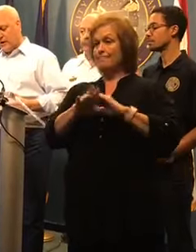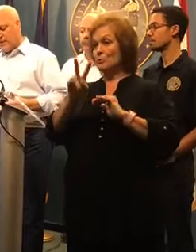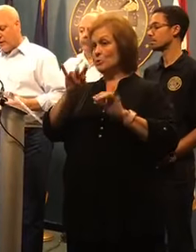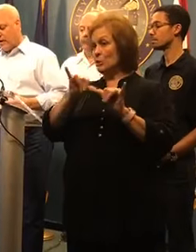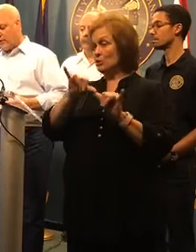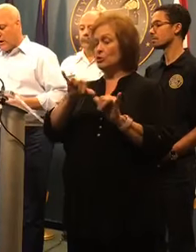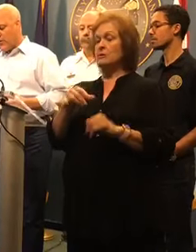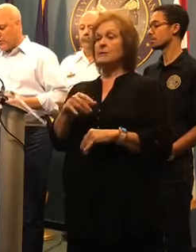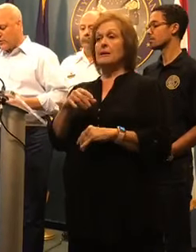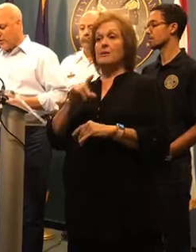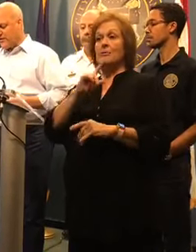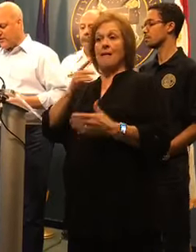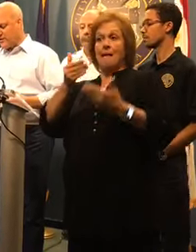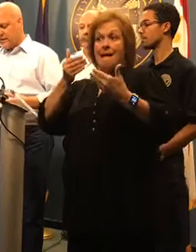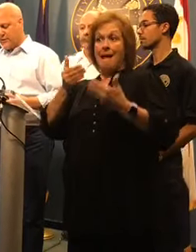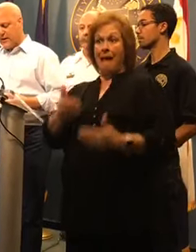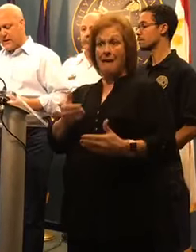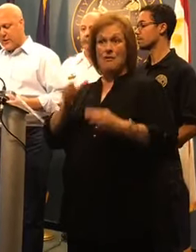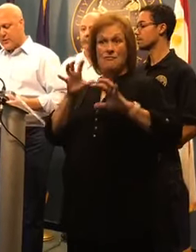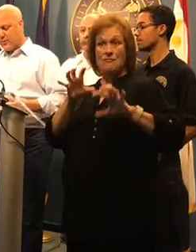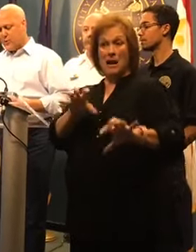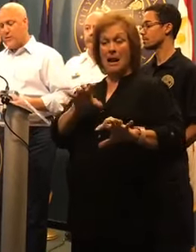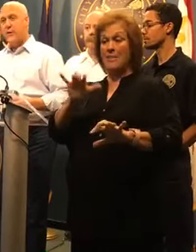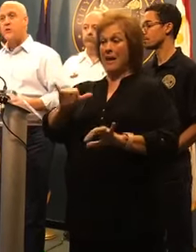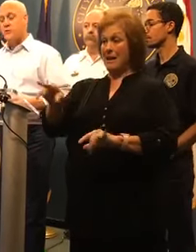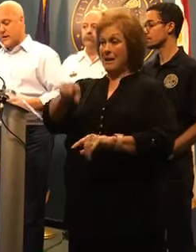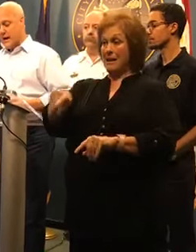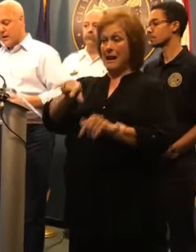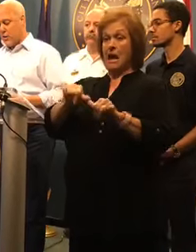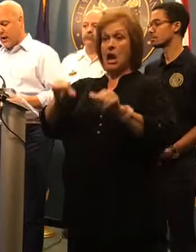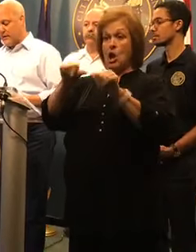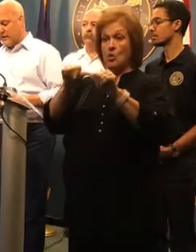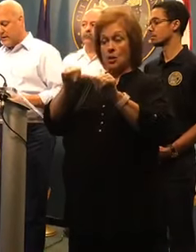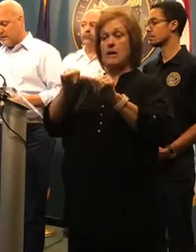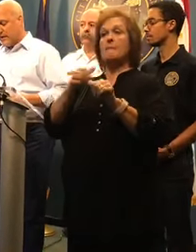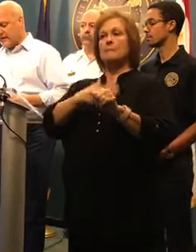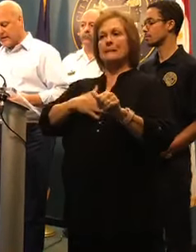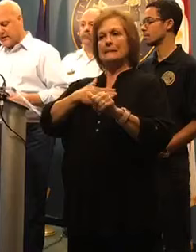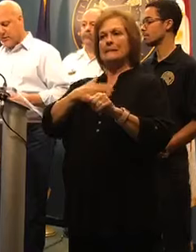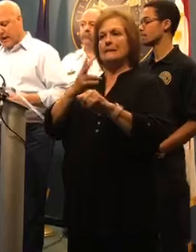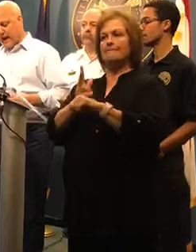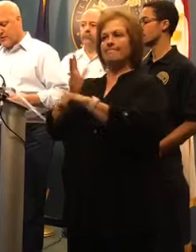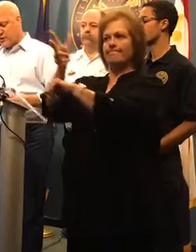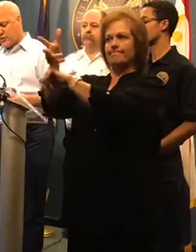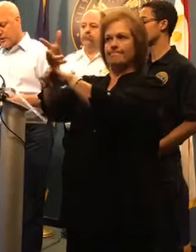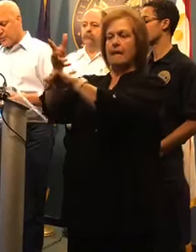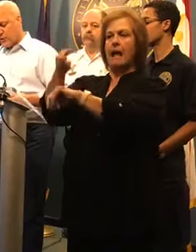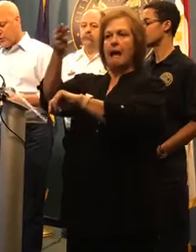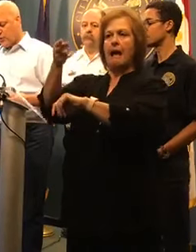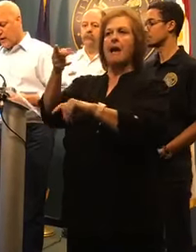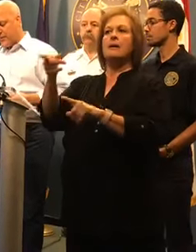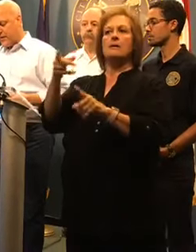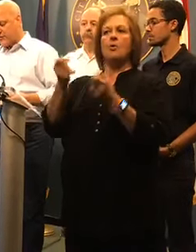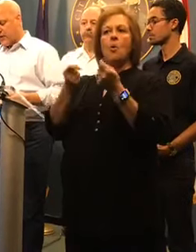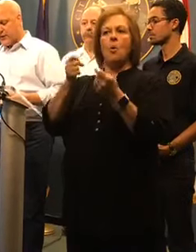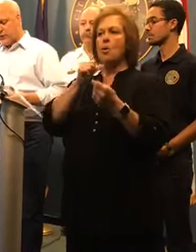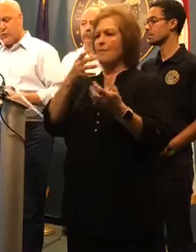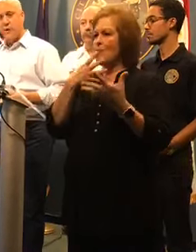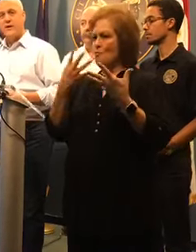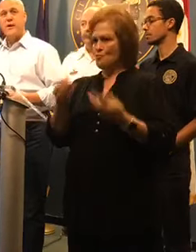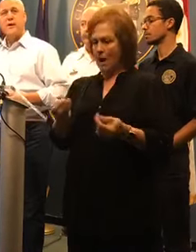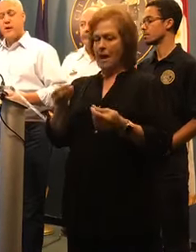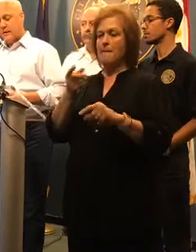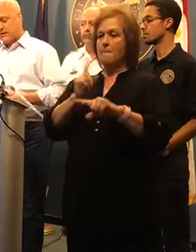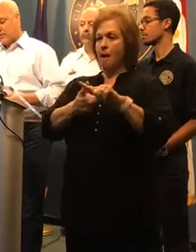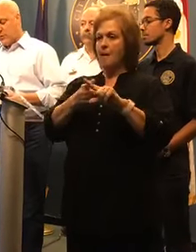During heavy rainfall, emerging residents in the affected areas to move their vehicles to higher ground, take necessary actions to protect personal property, and stay off the